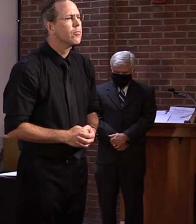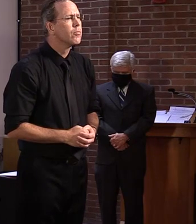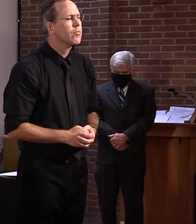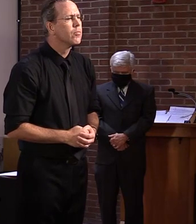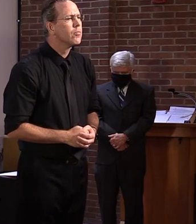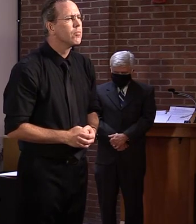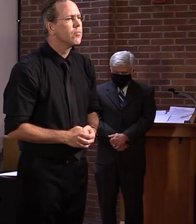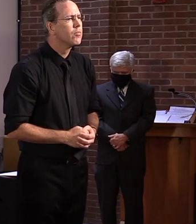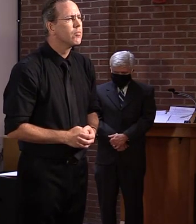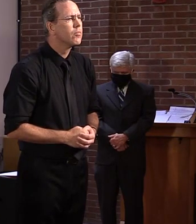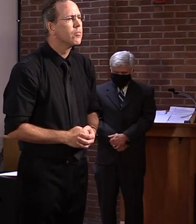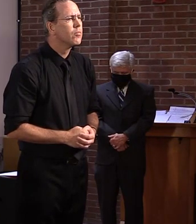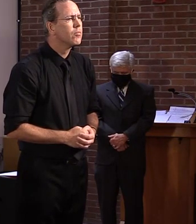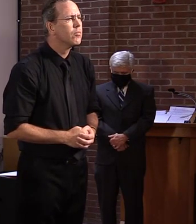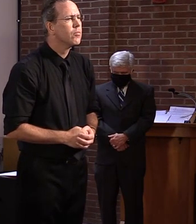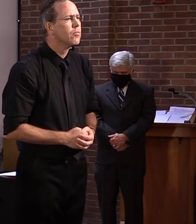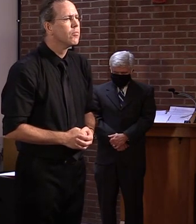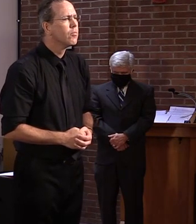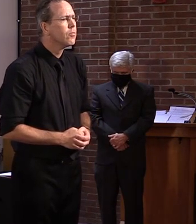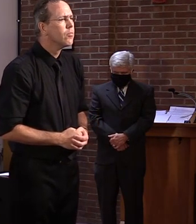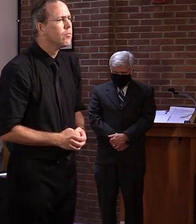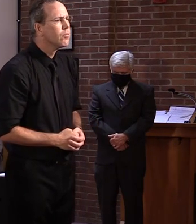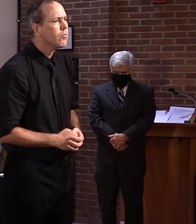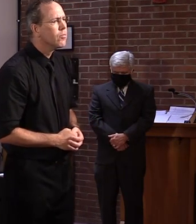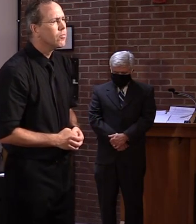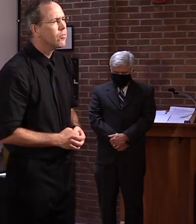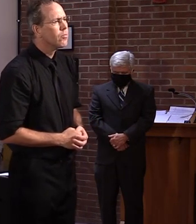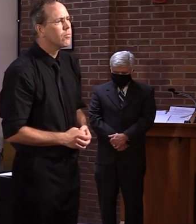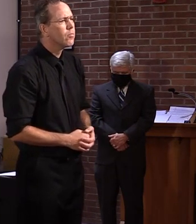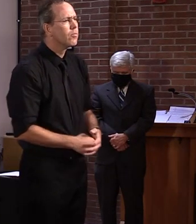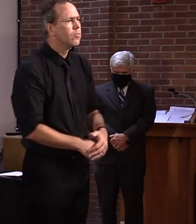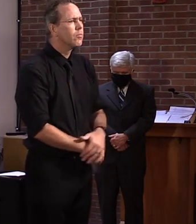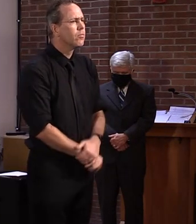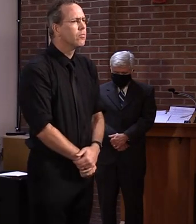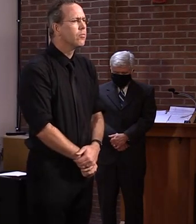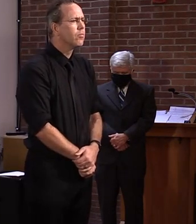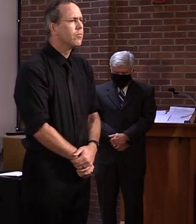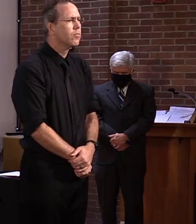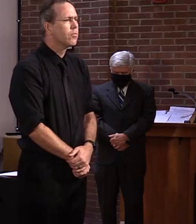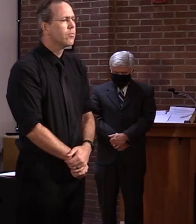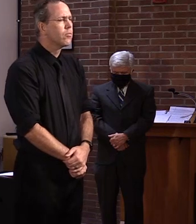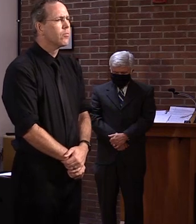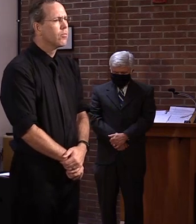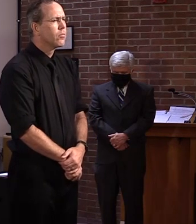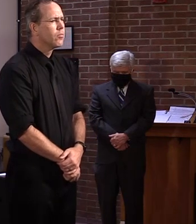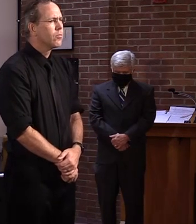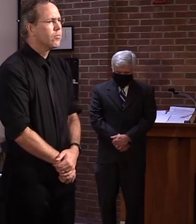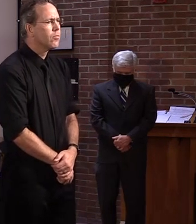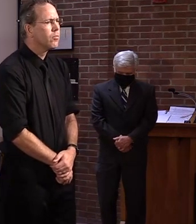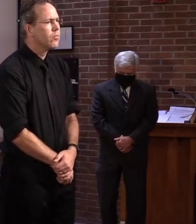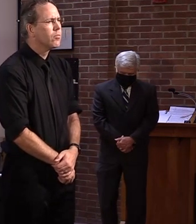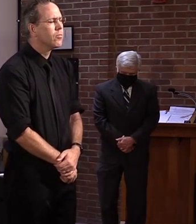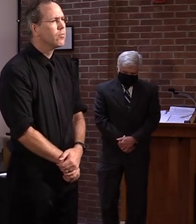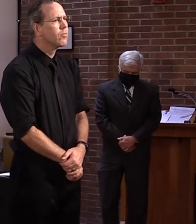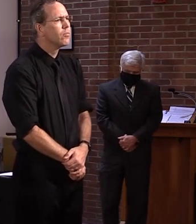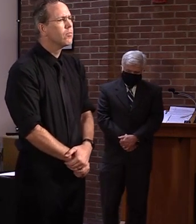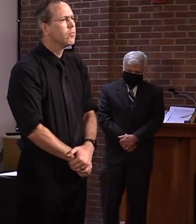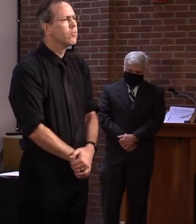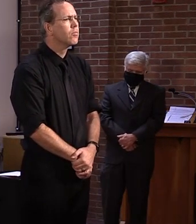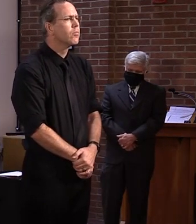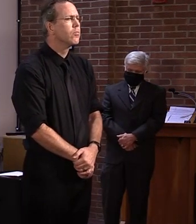campuses, um, and I'm wondering what the state, uh, threshold is for when they would